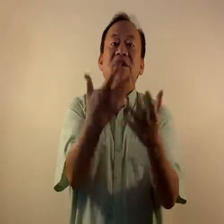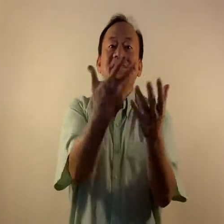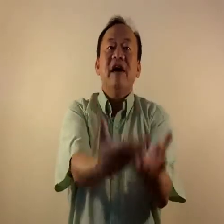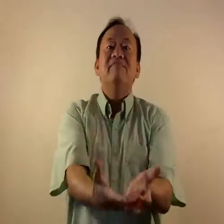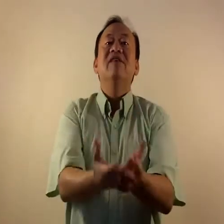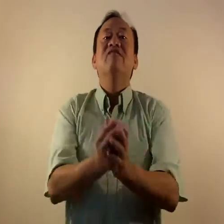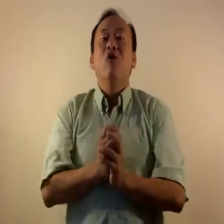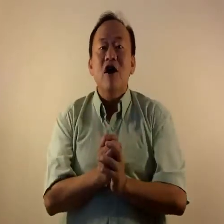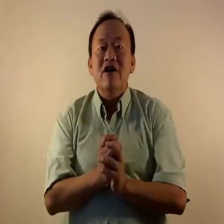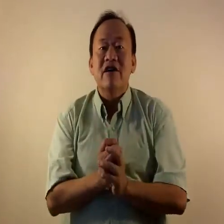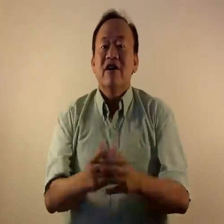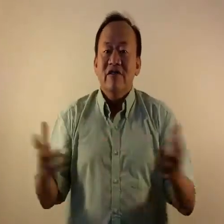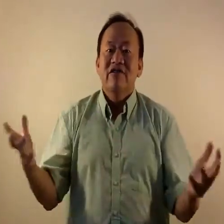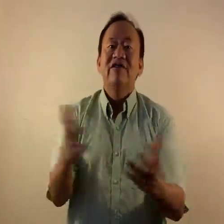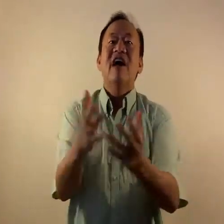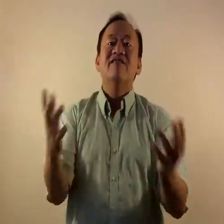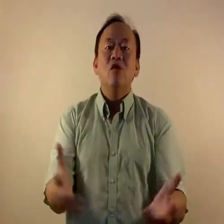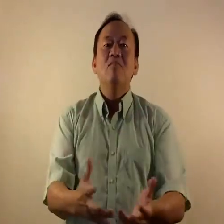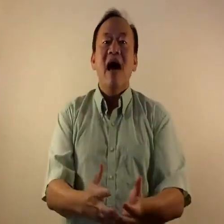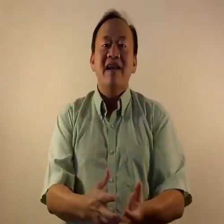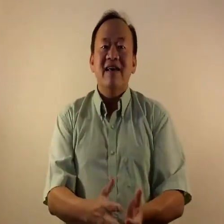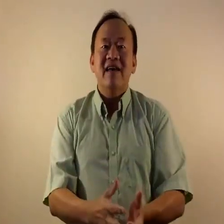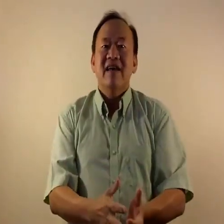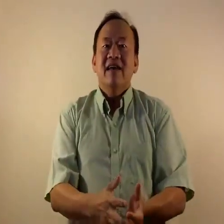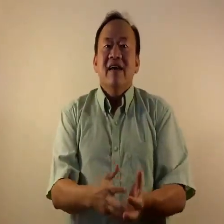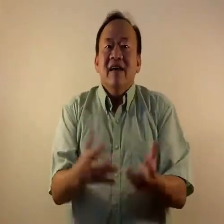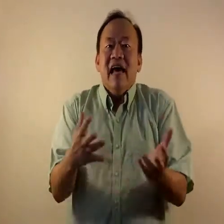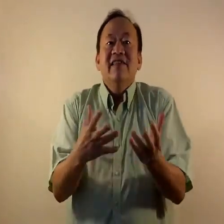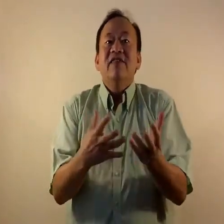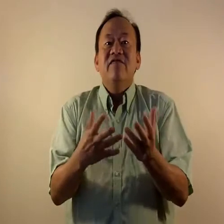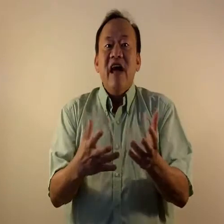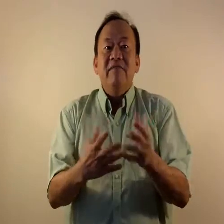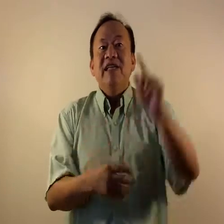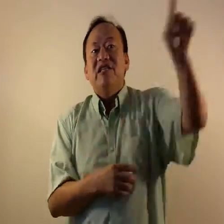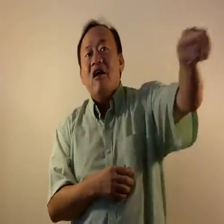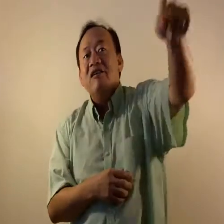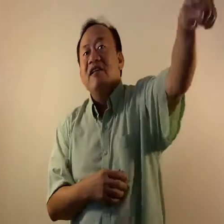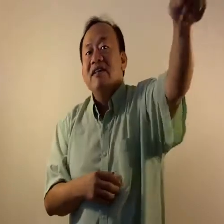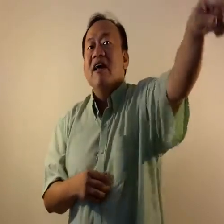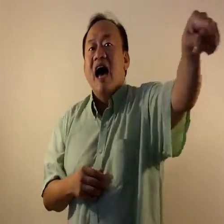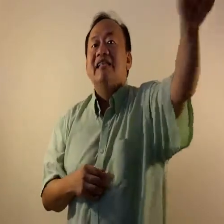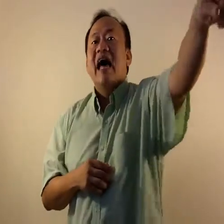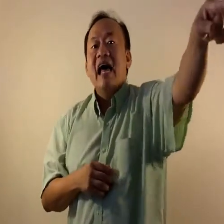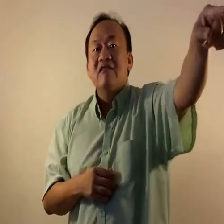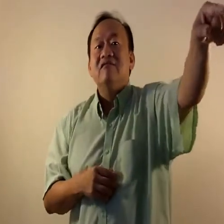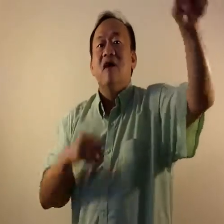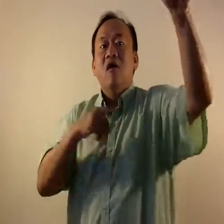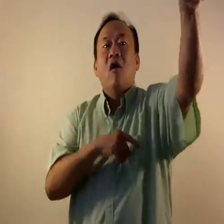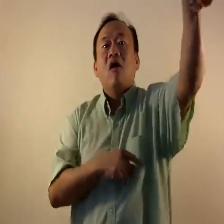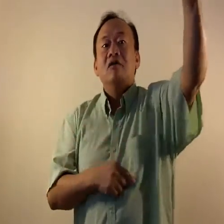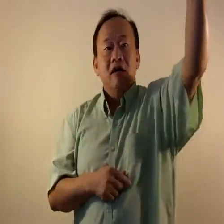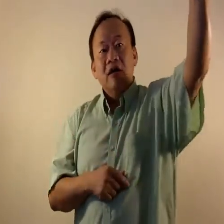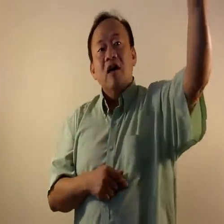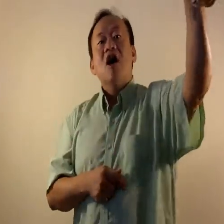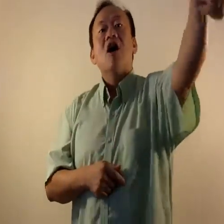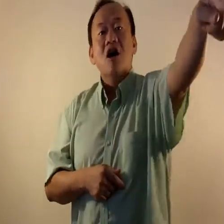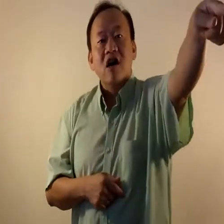redemptive work to save humanity. And this family started in a town called Ur.